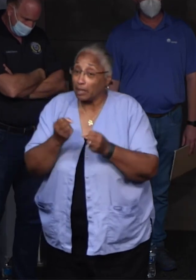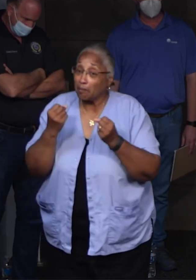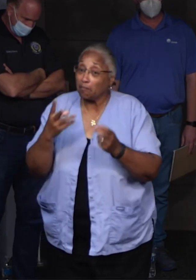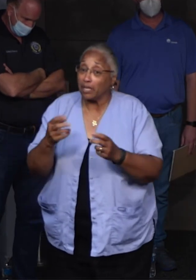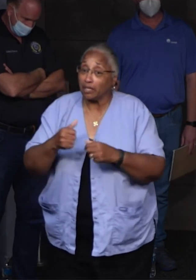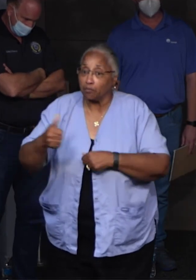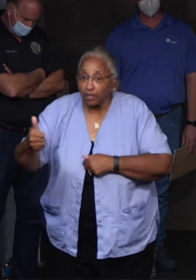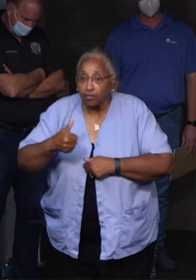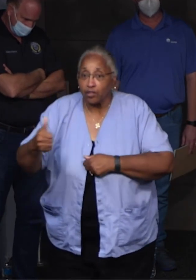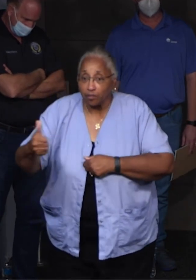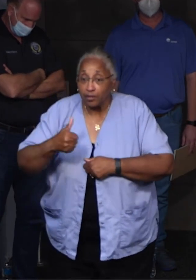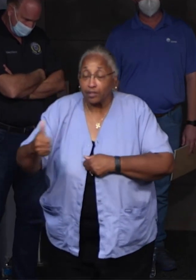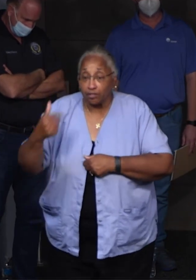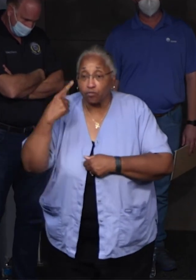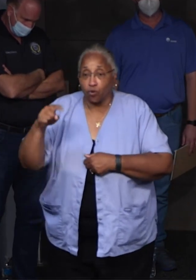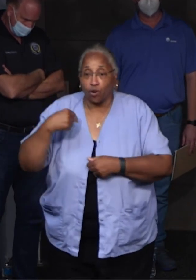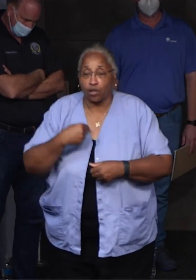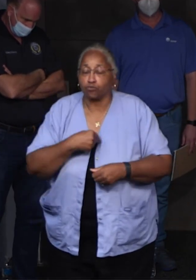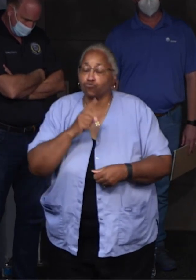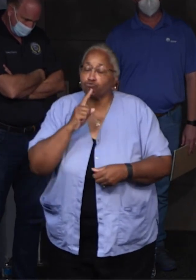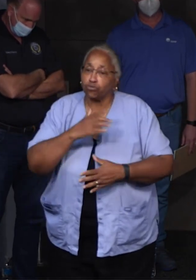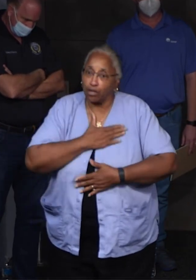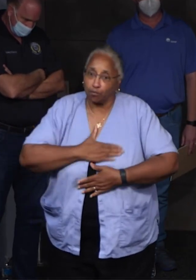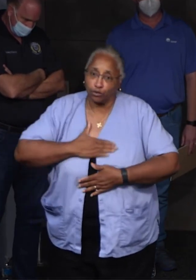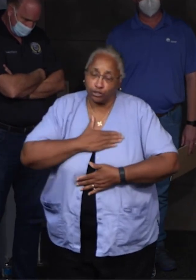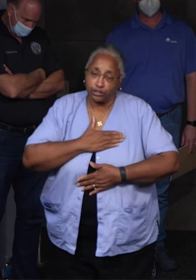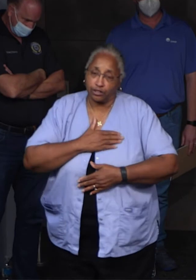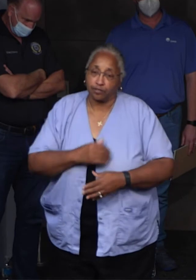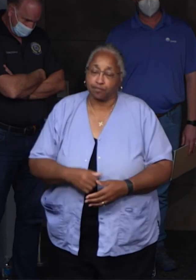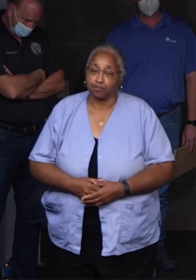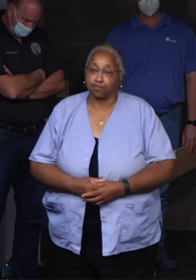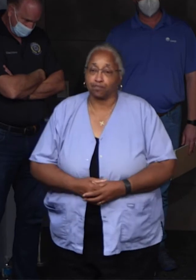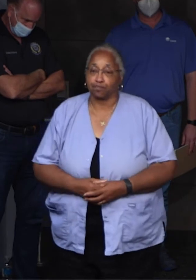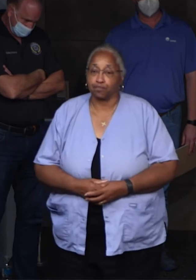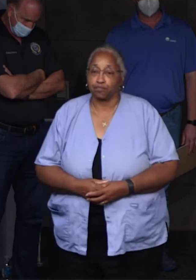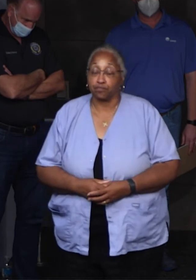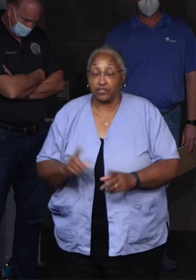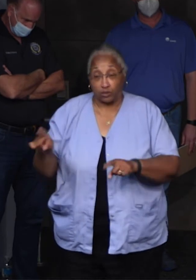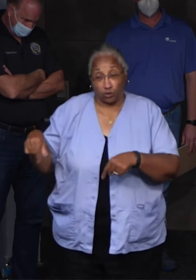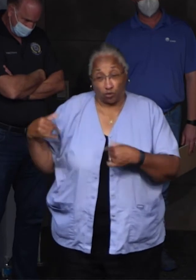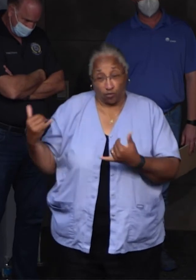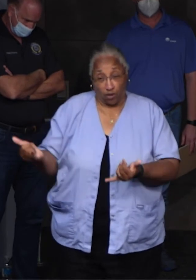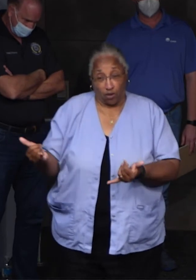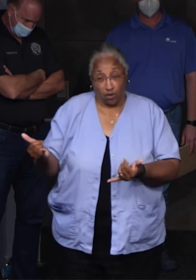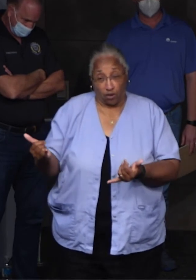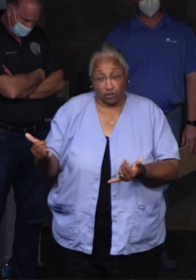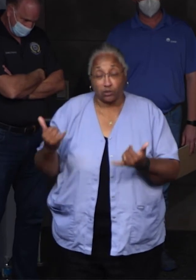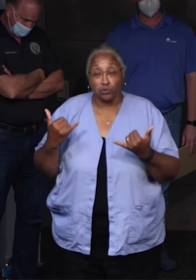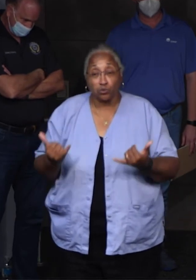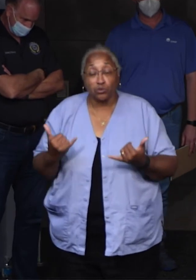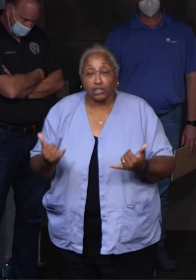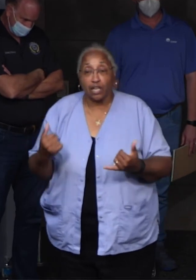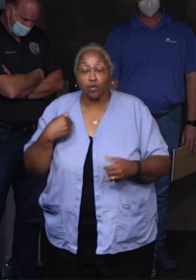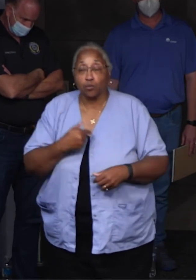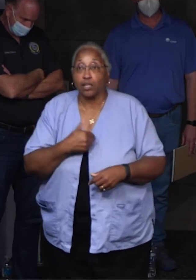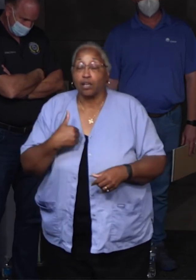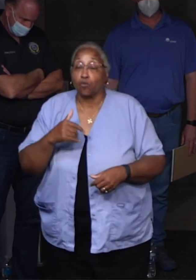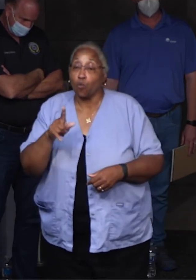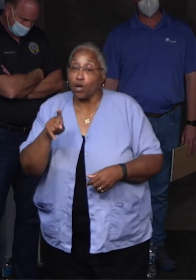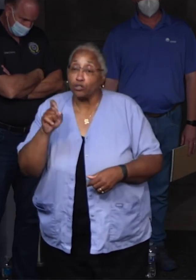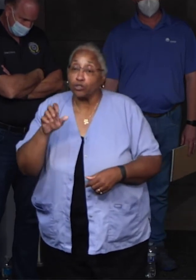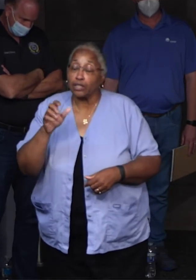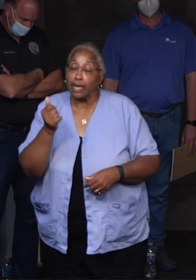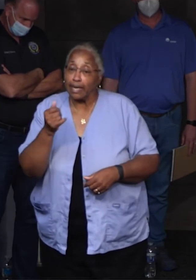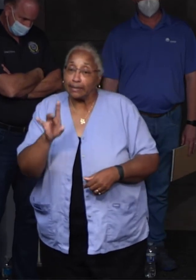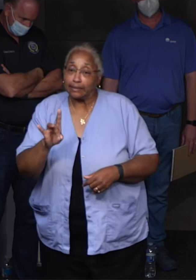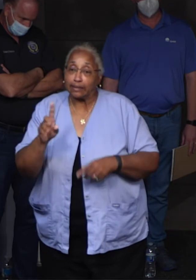for us that we really appreciate. So far, today we had 118 people